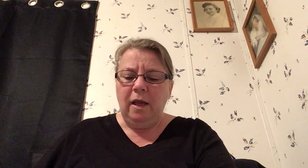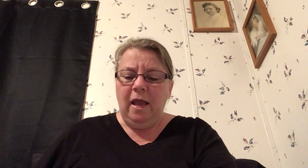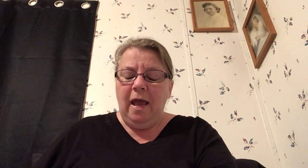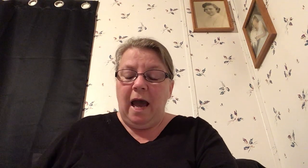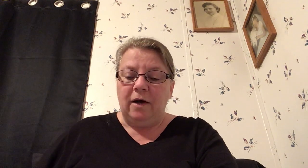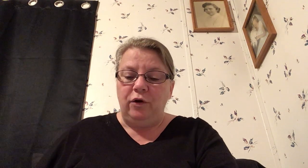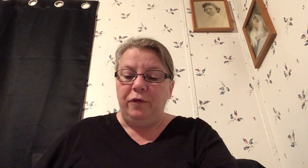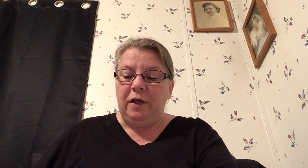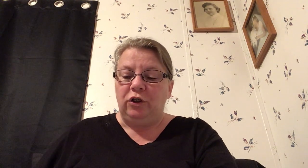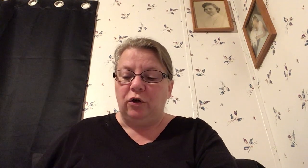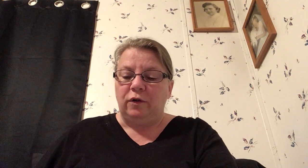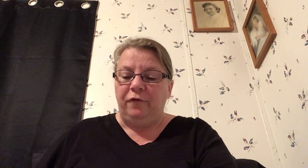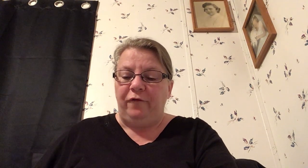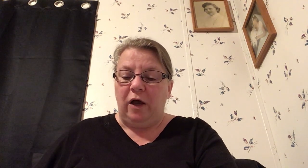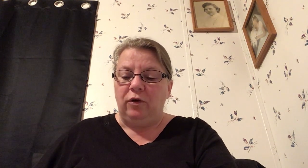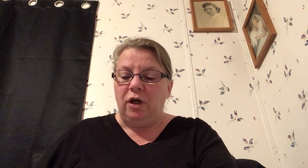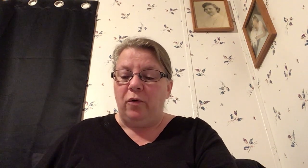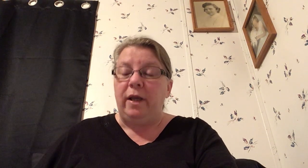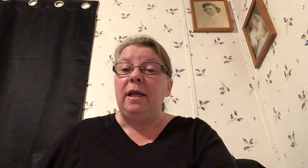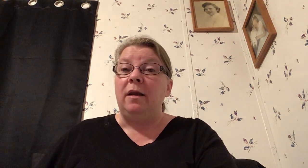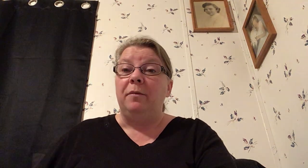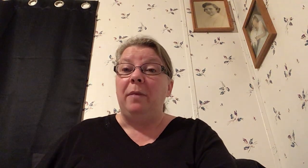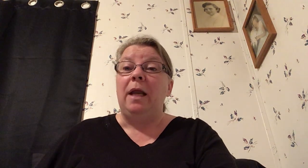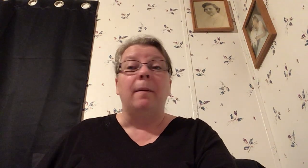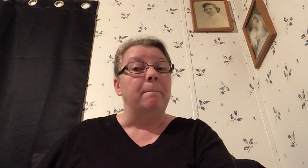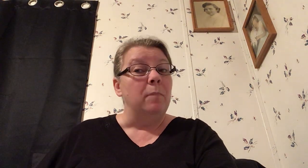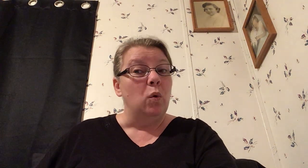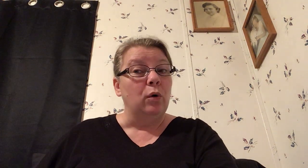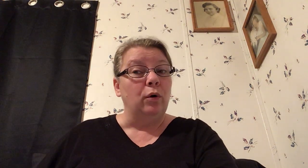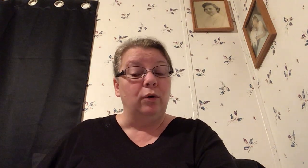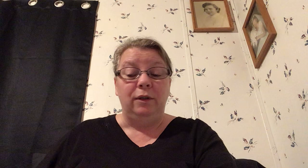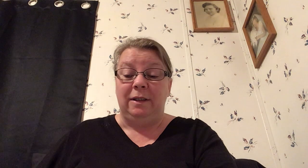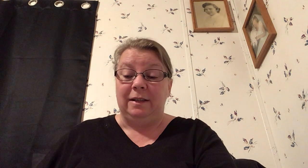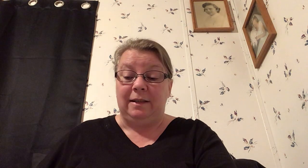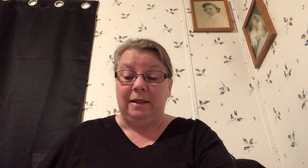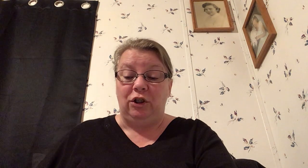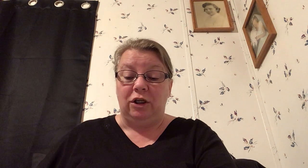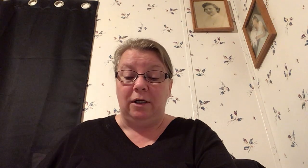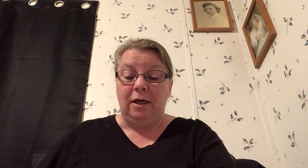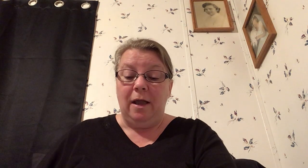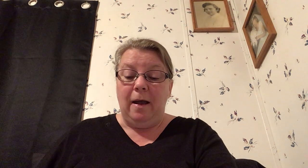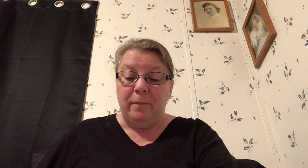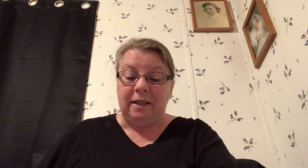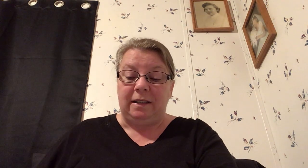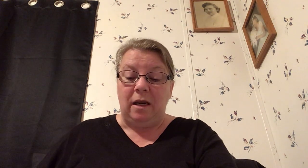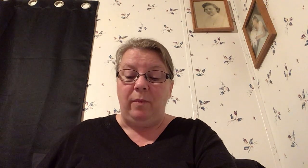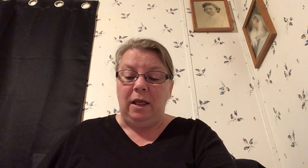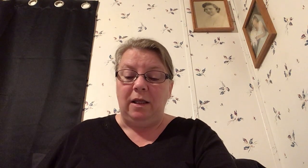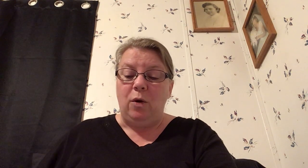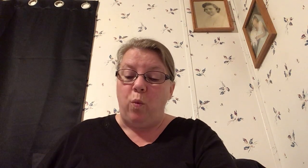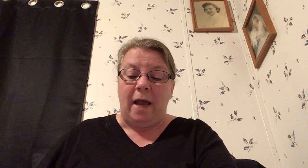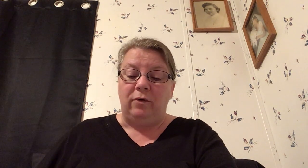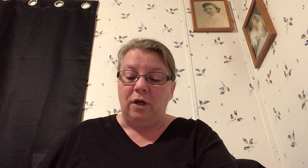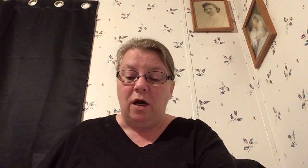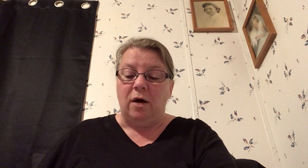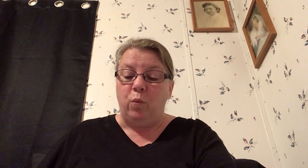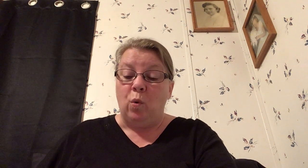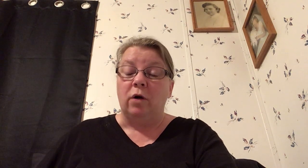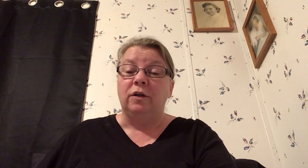how do you think joseph felt knowing he had made a moral decision but seemingly wound up worse